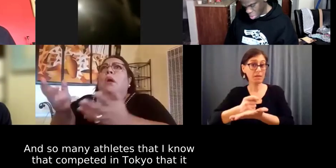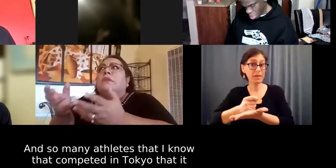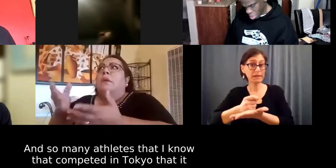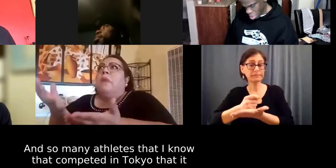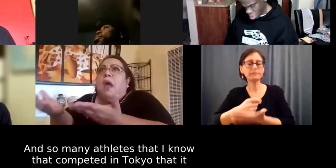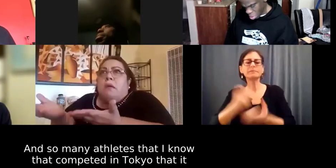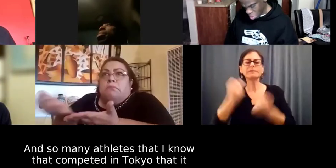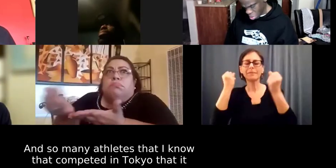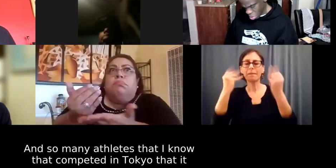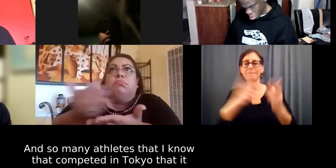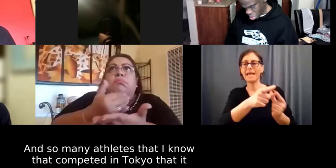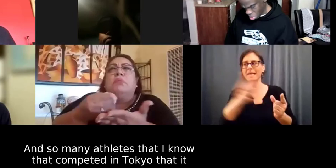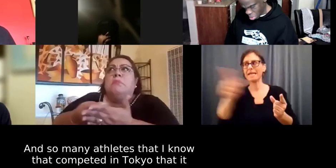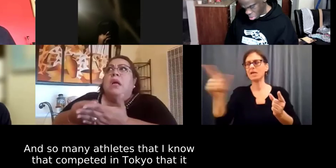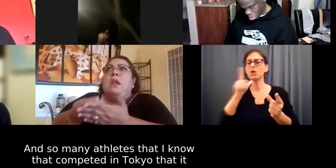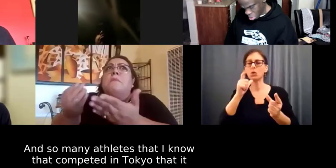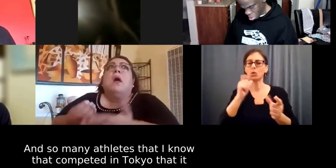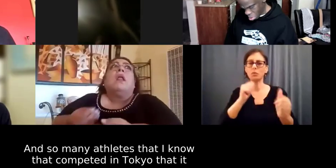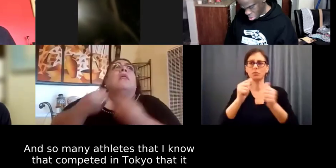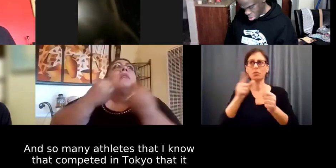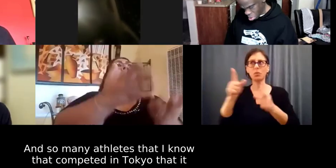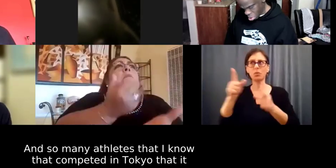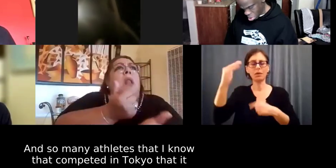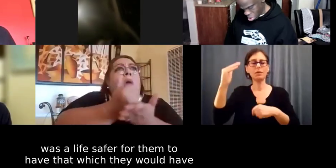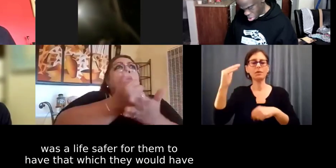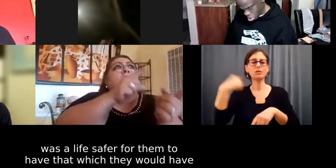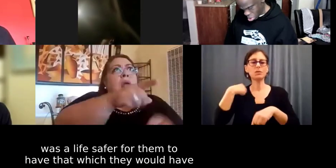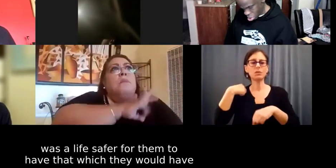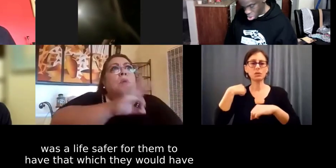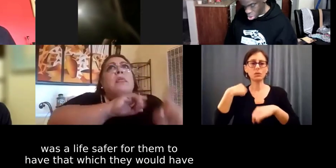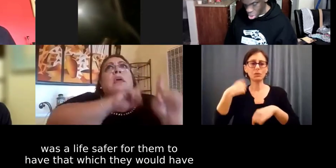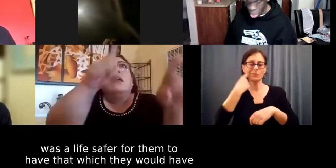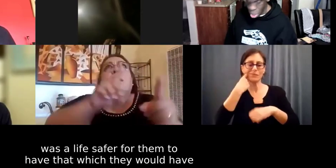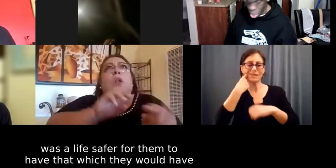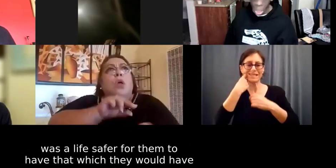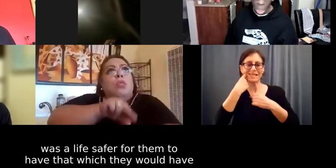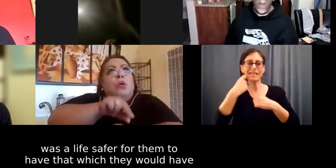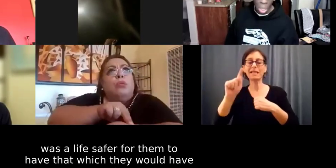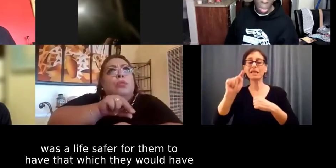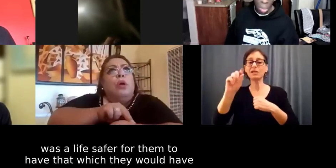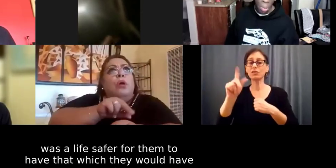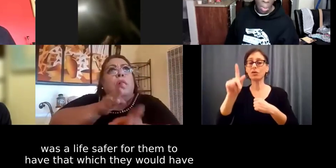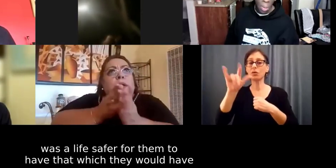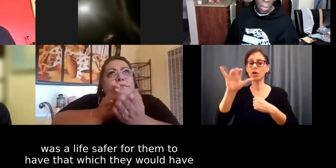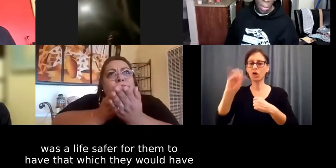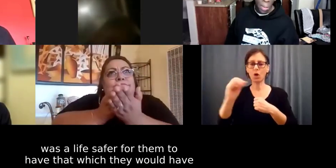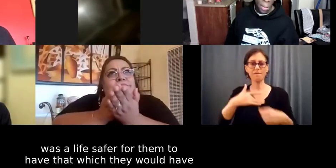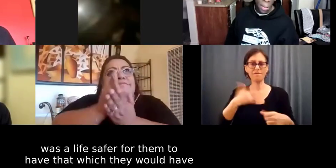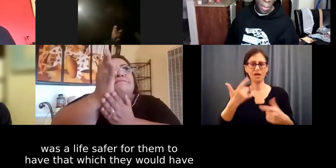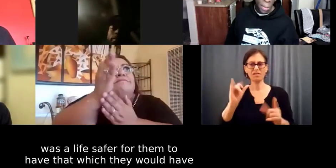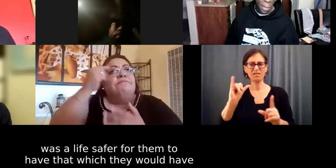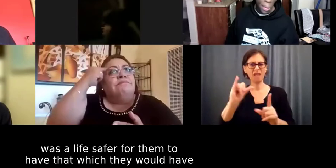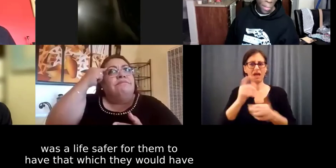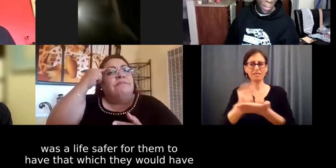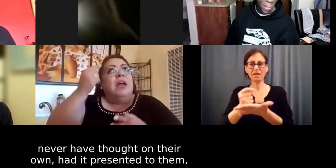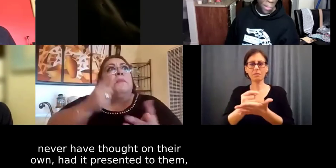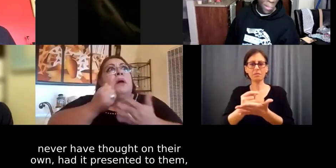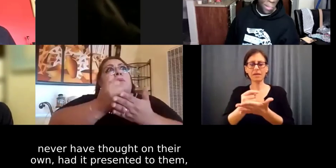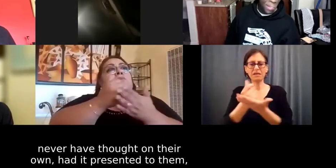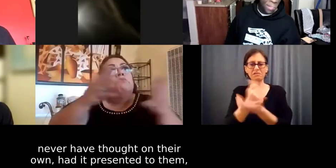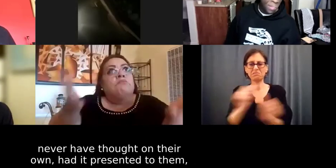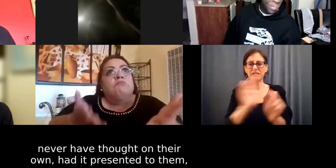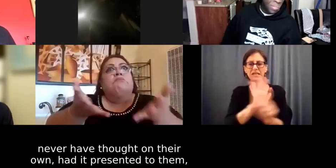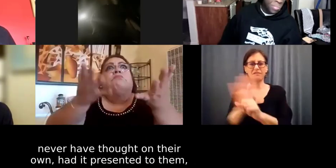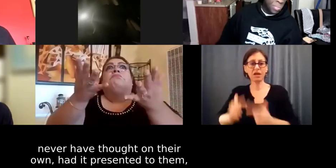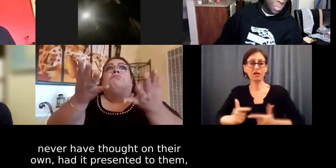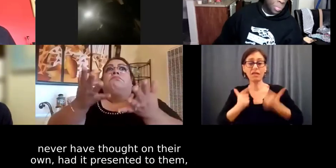many athletes that I know that competed in Tokyo said that it was a lifesaver for them to have had that, which they would have never